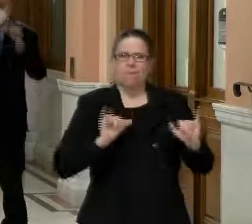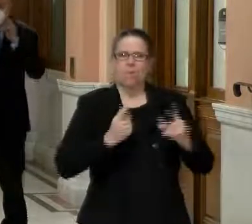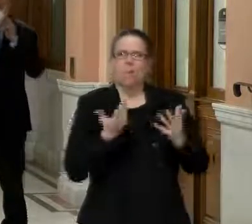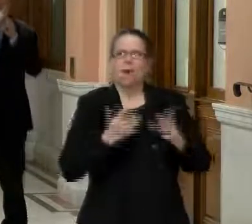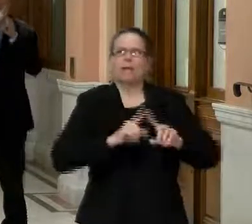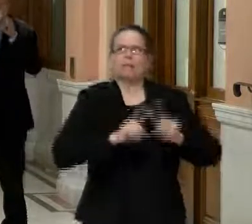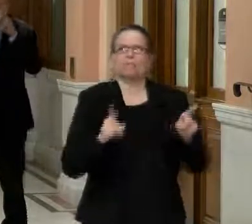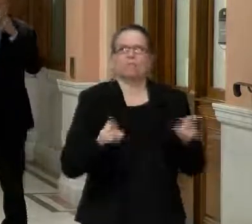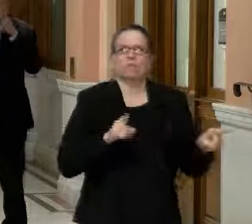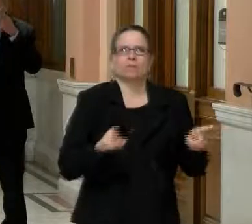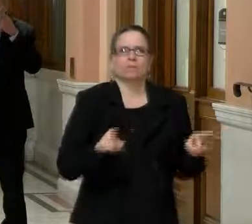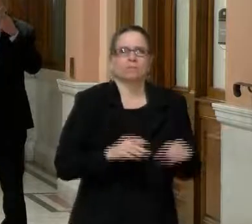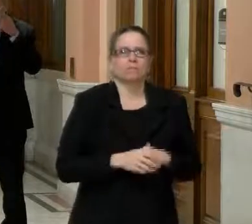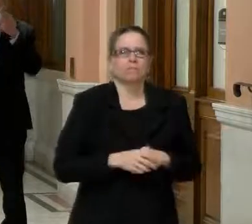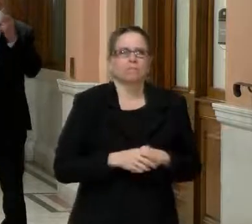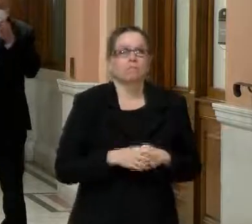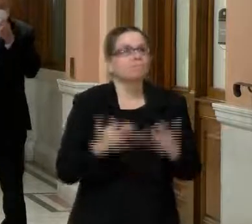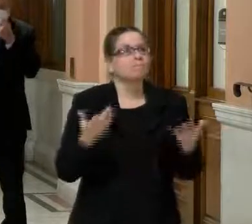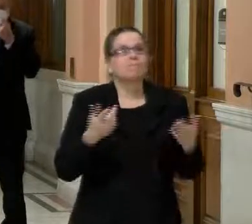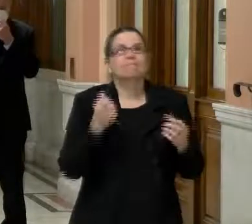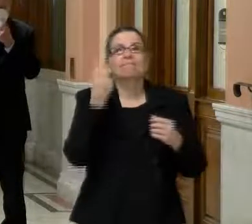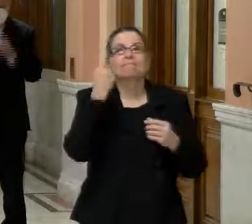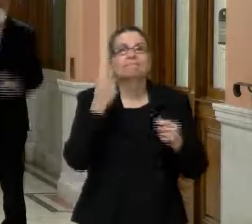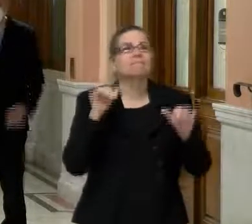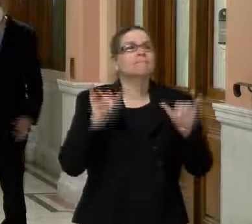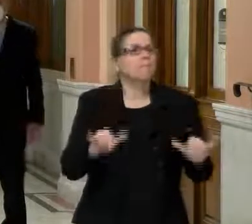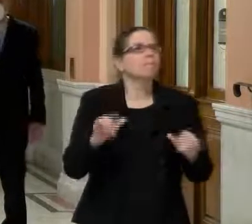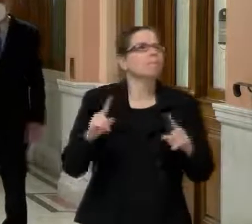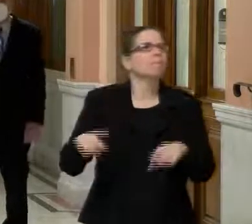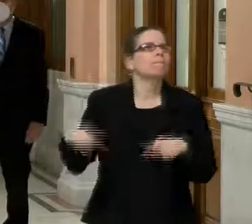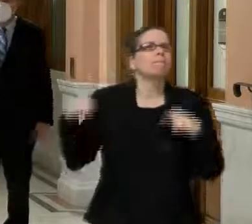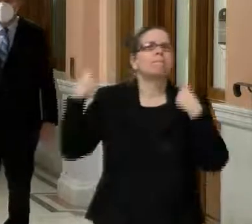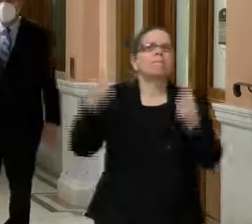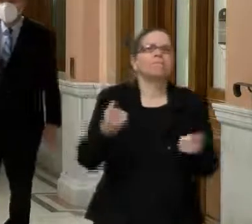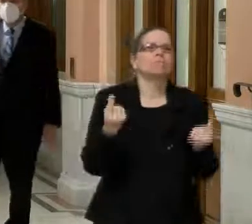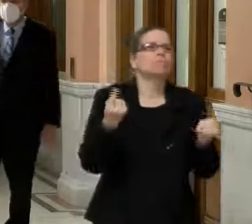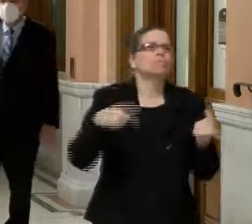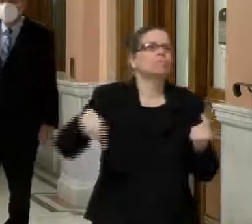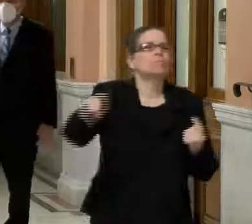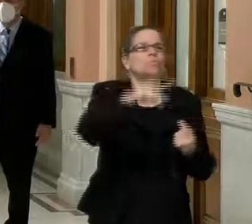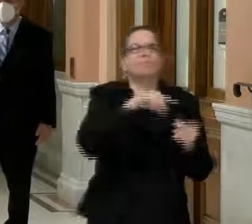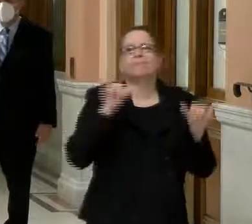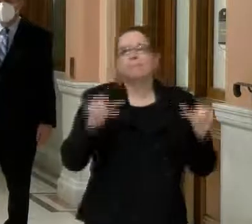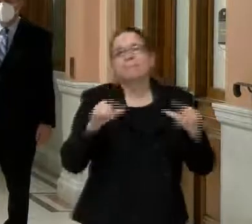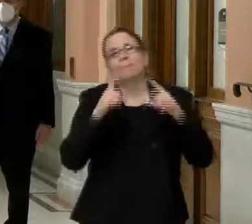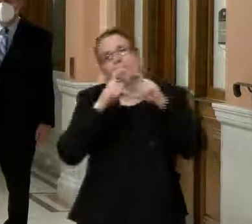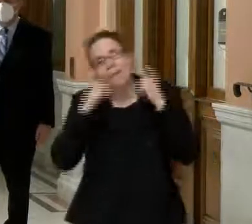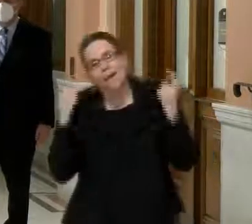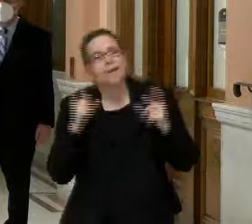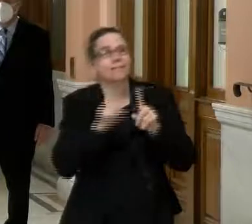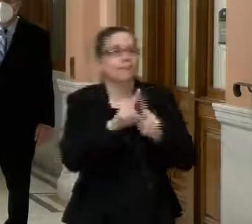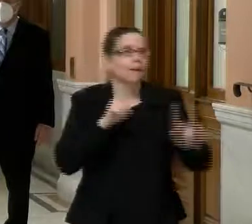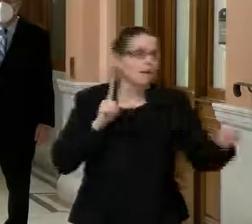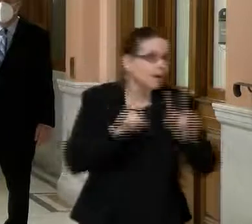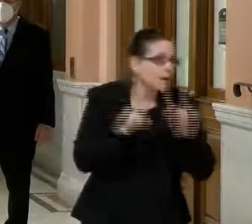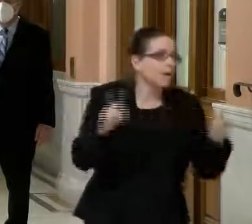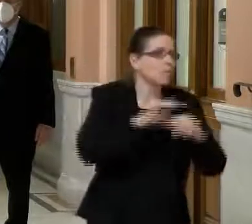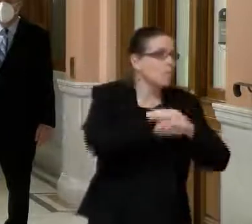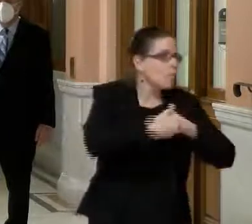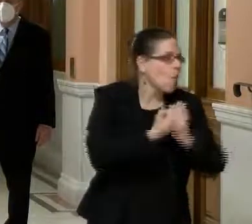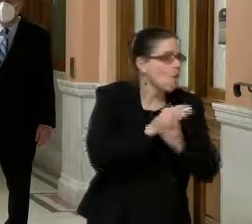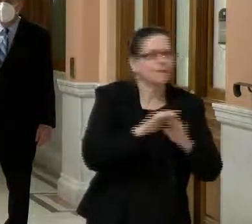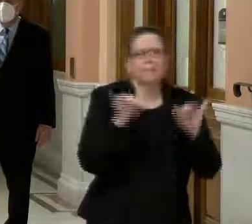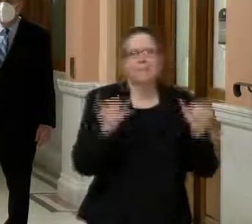precautions that people can take, um, to continue to be vigilant and, uh, and if it's their turn to get the vaccine,